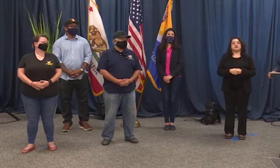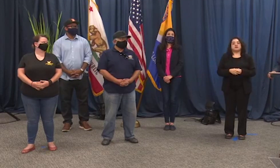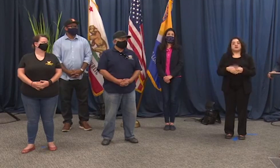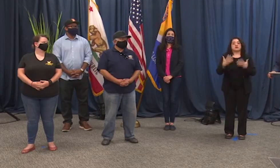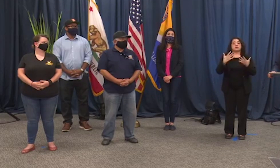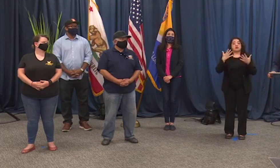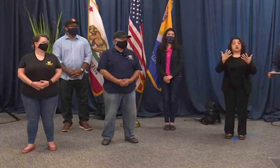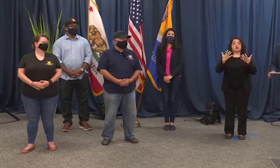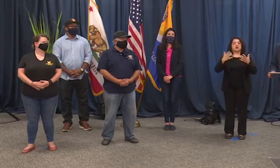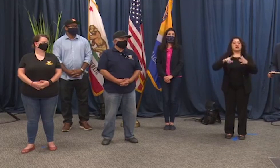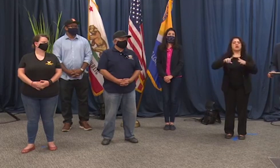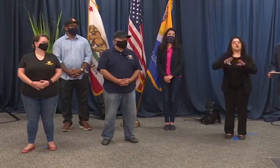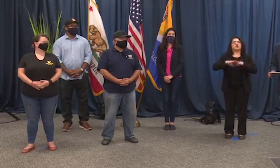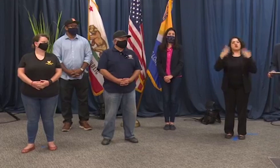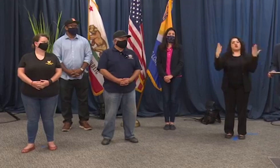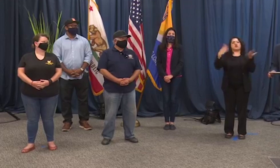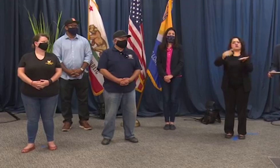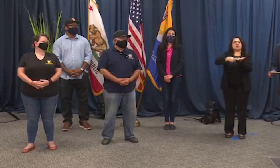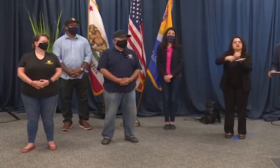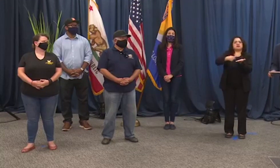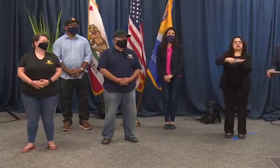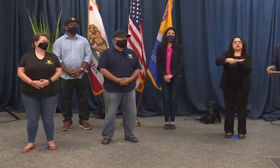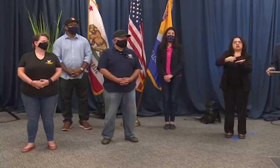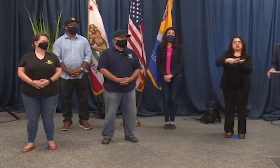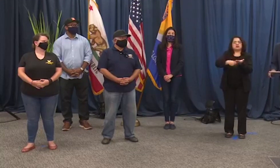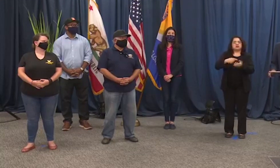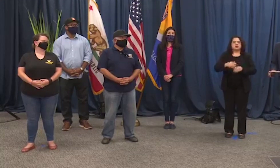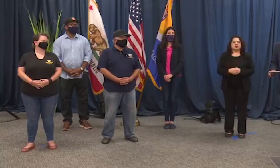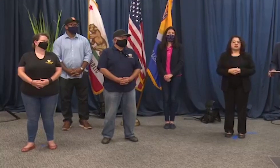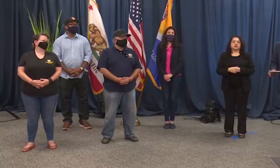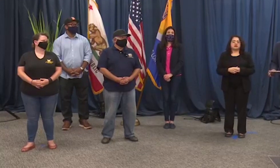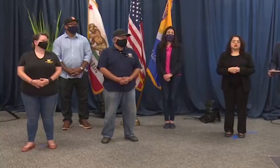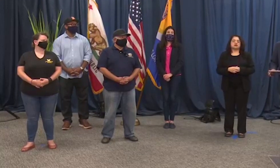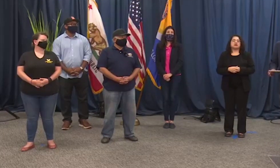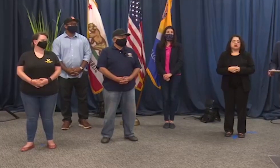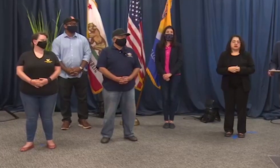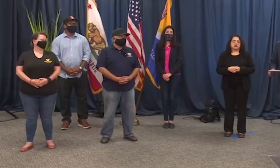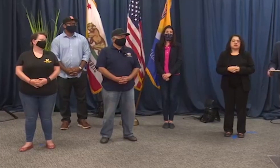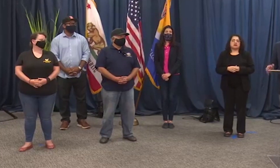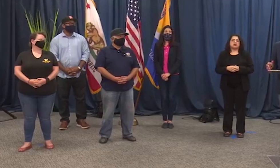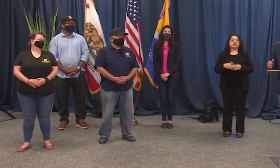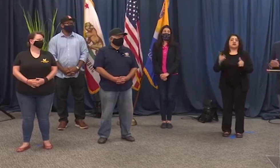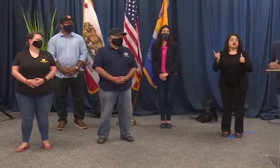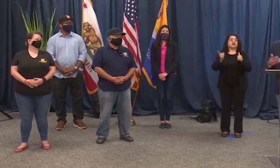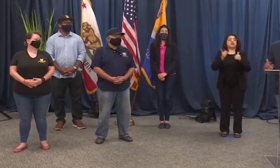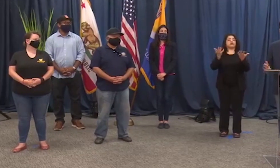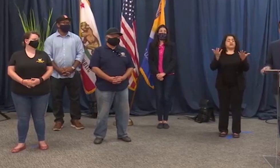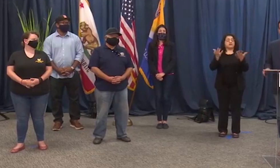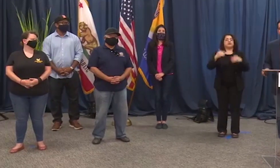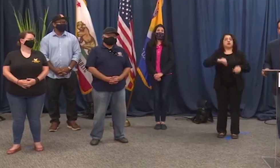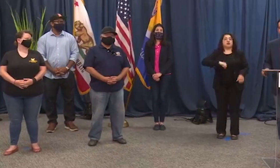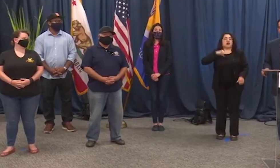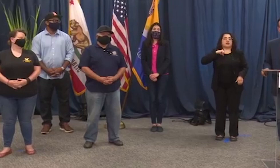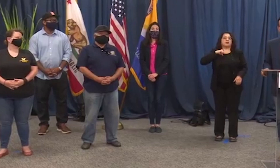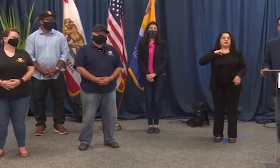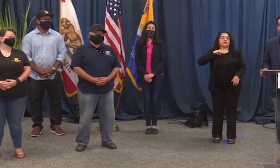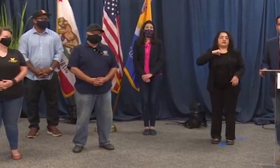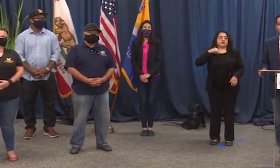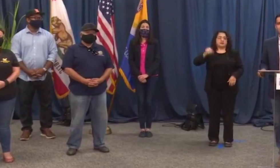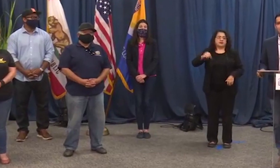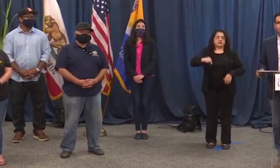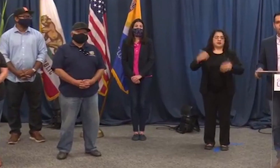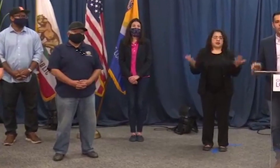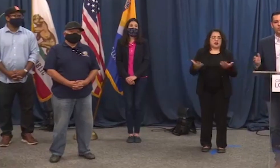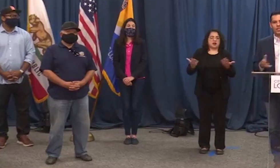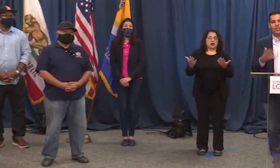and I think it's really important to say that here in Long Beach we are proud of what we're seeing this morning. I just came